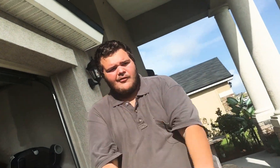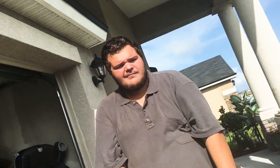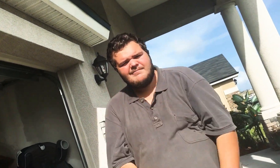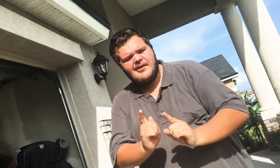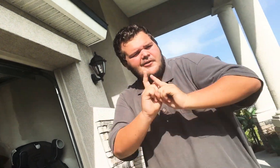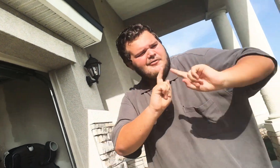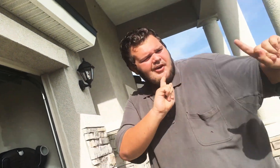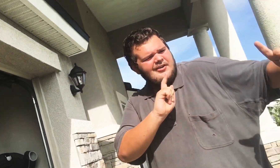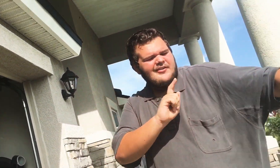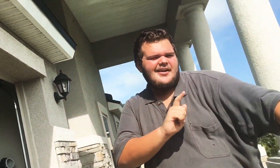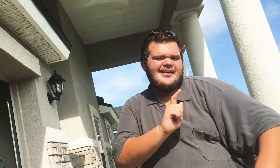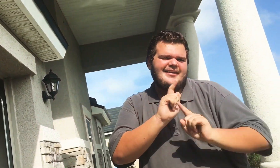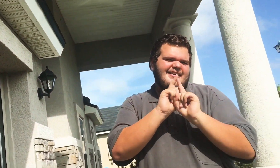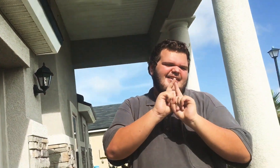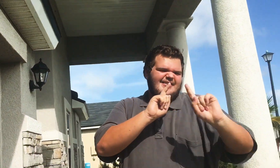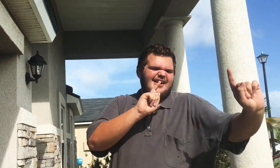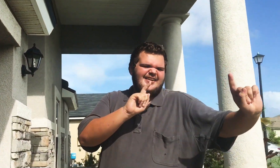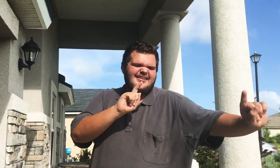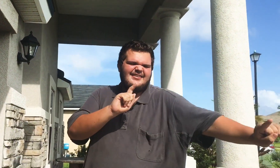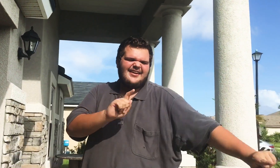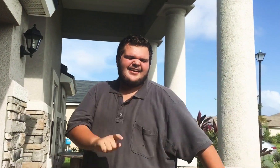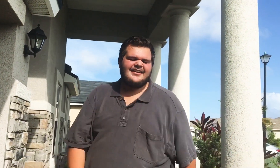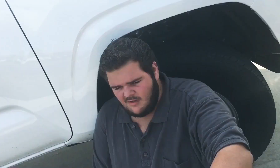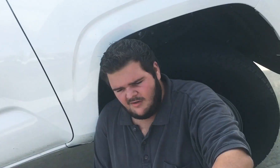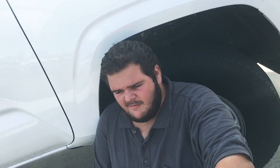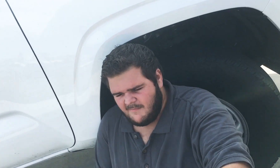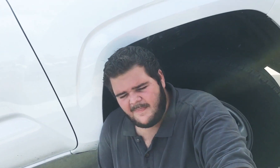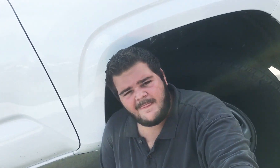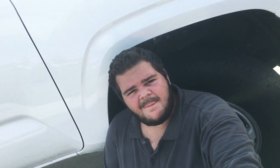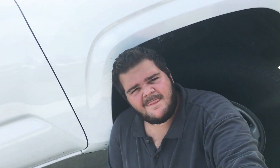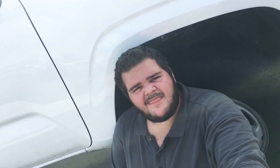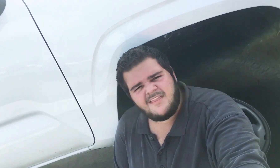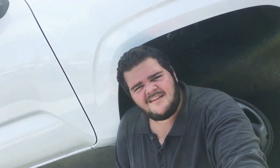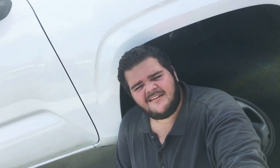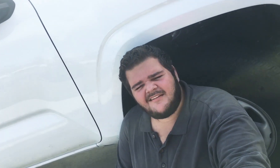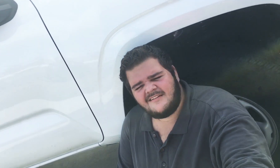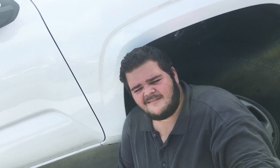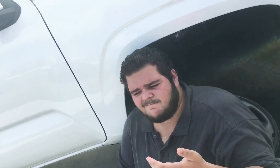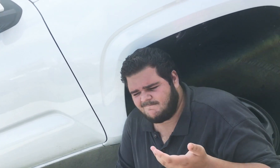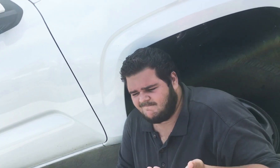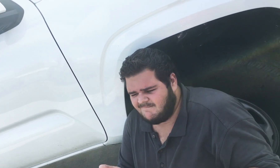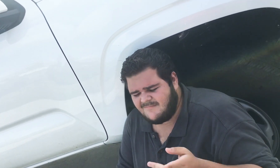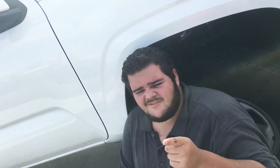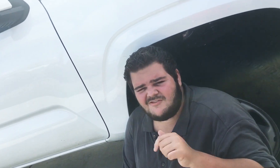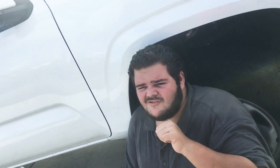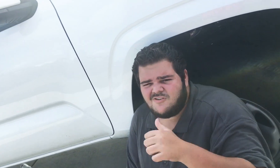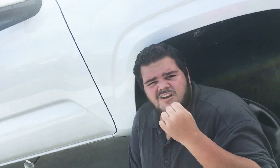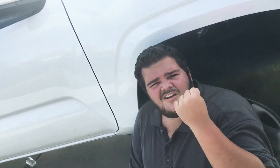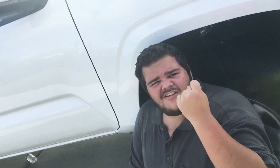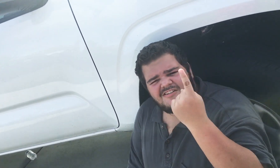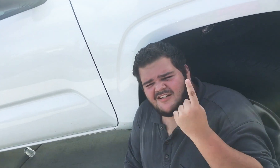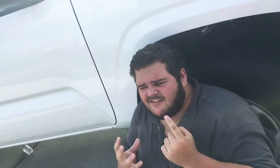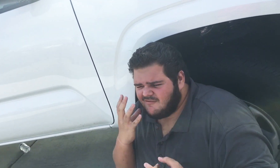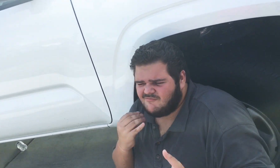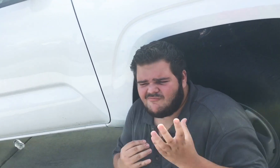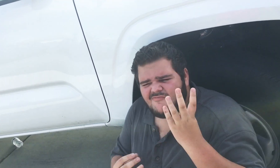Run away, run away, run away Maybe you don't understand what I'm going through